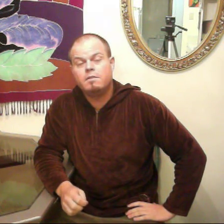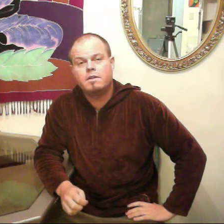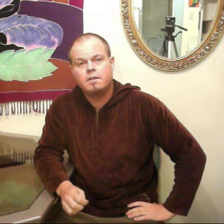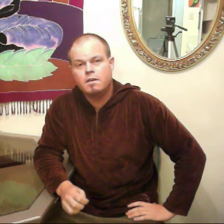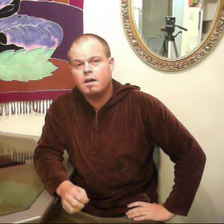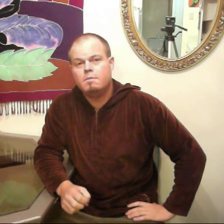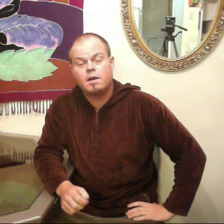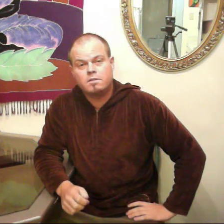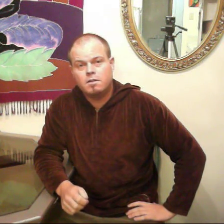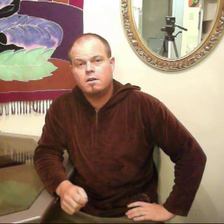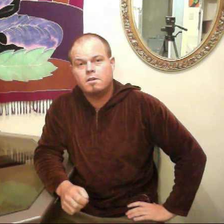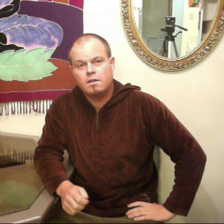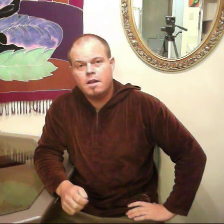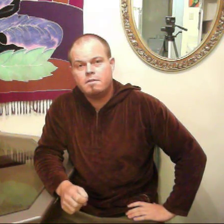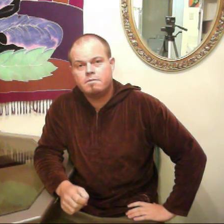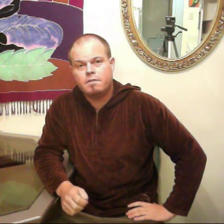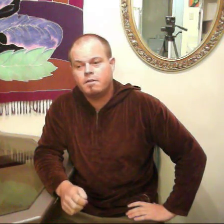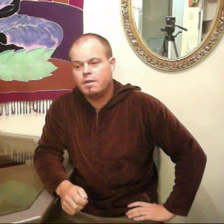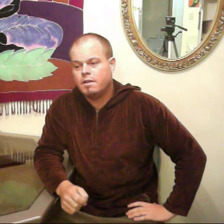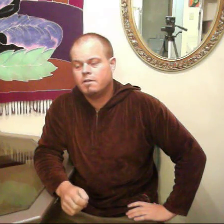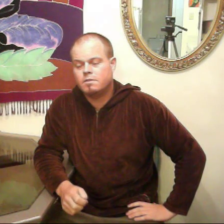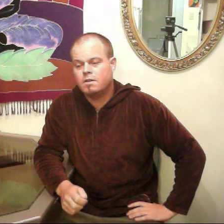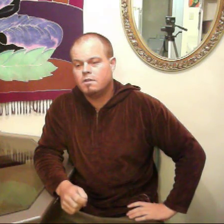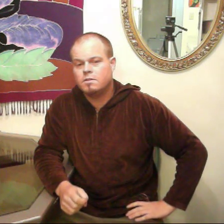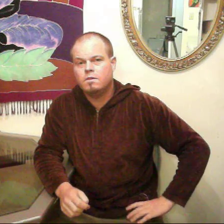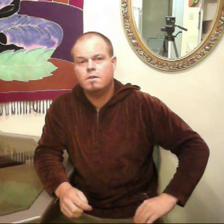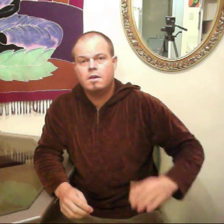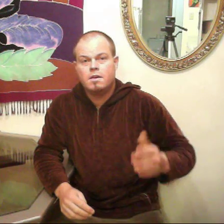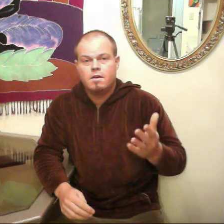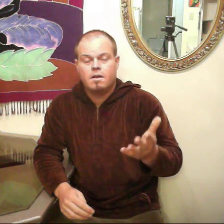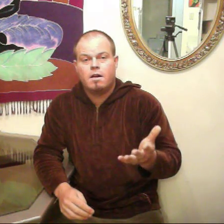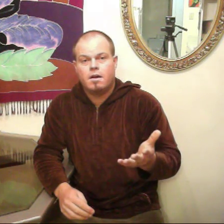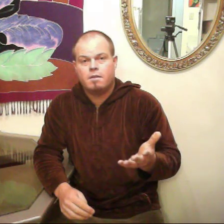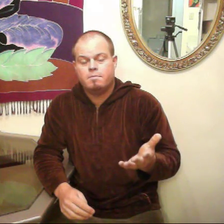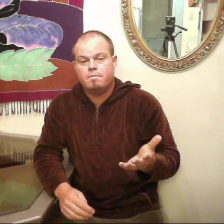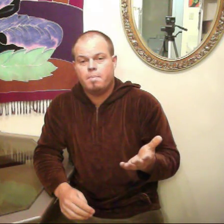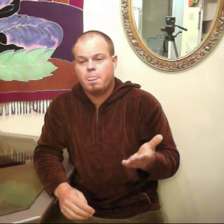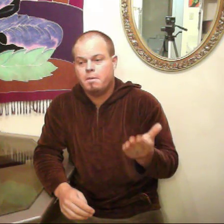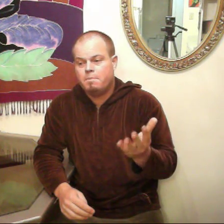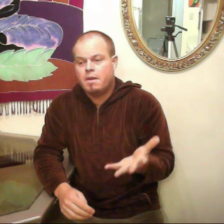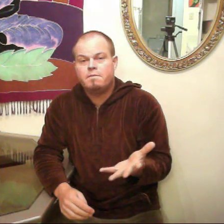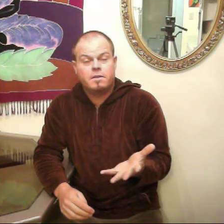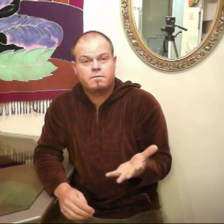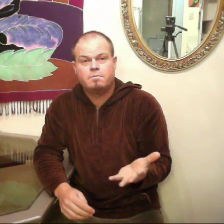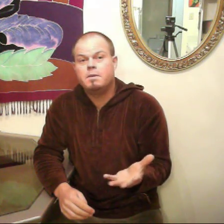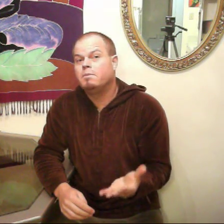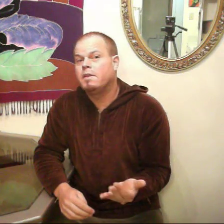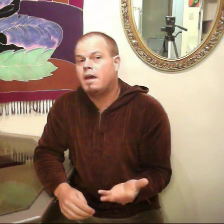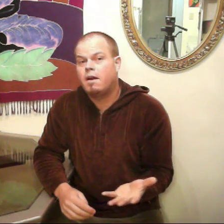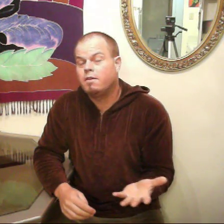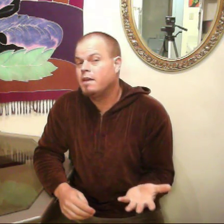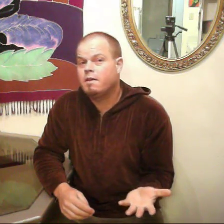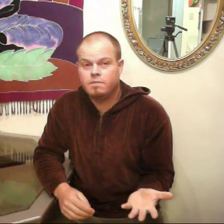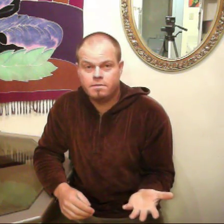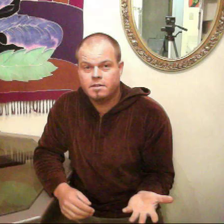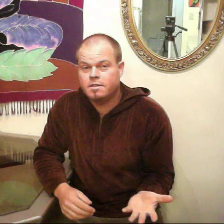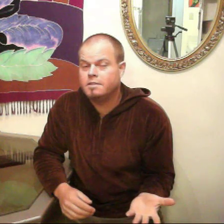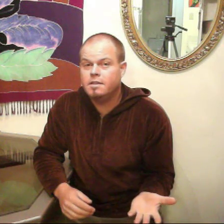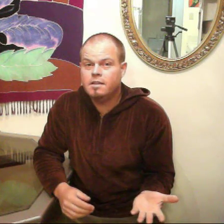living a much longer life, alright. There's also the benefits for people that already have liver disease,